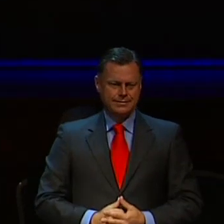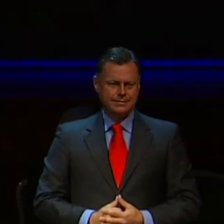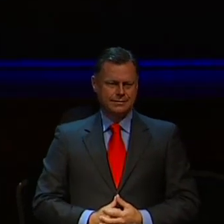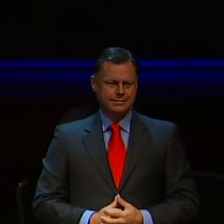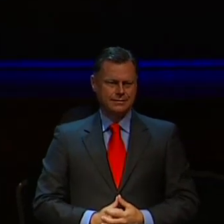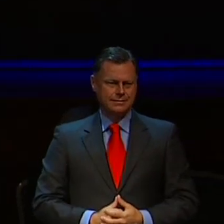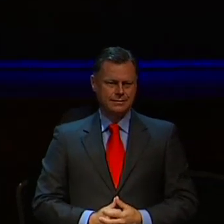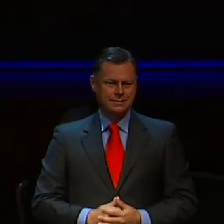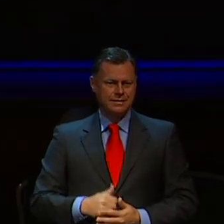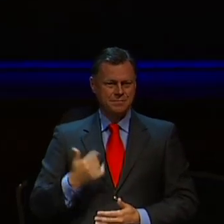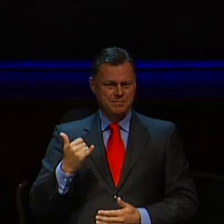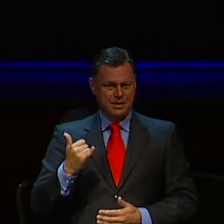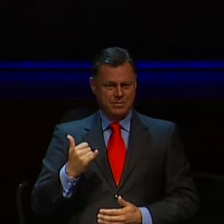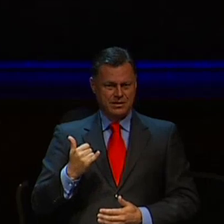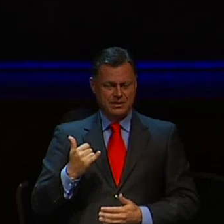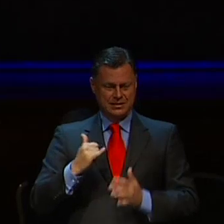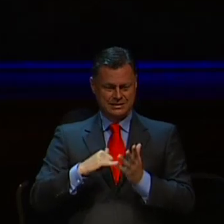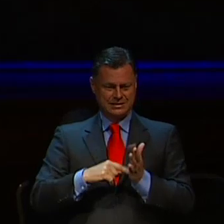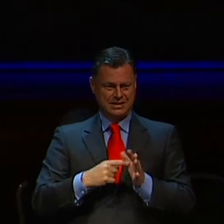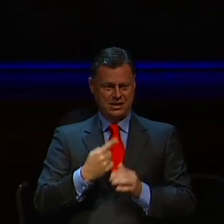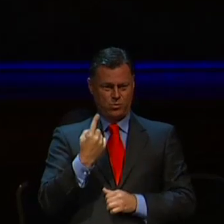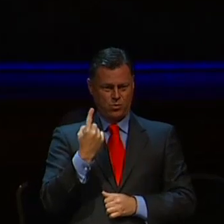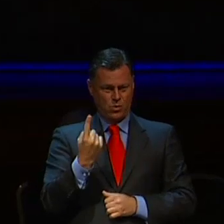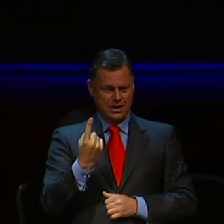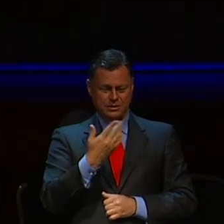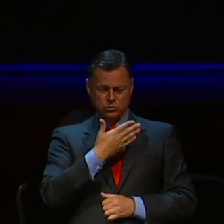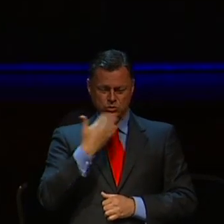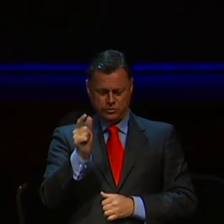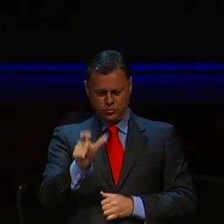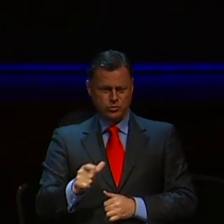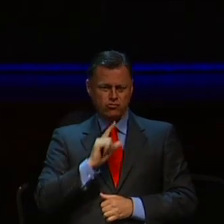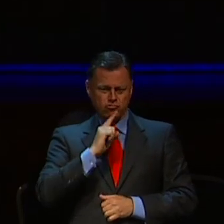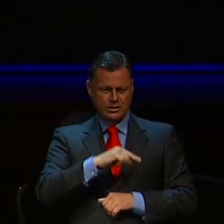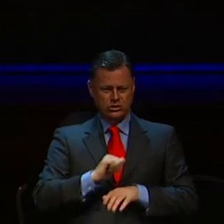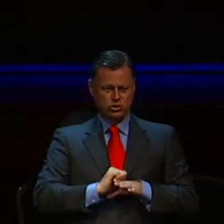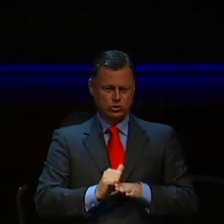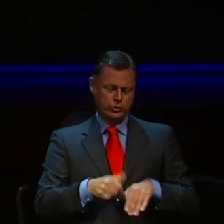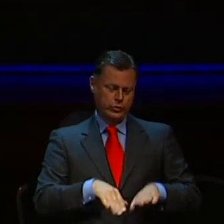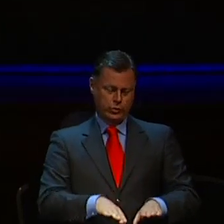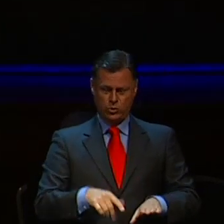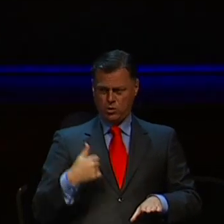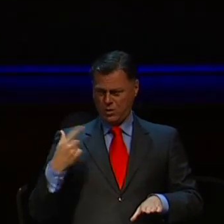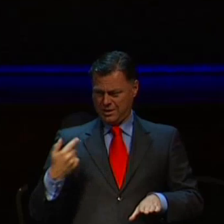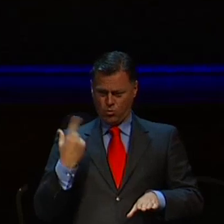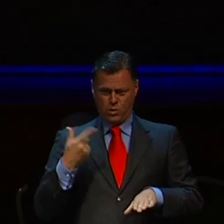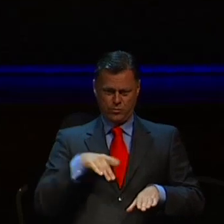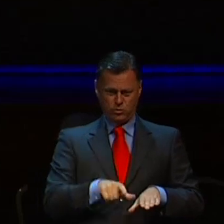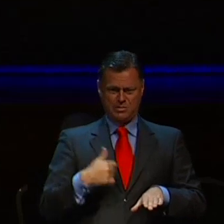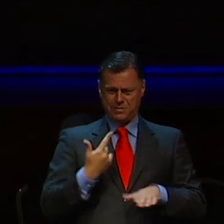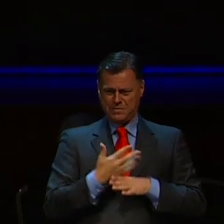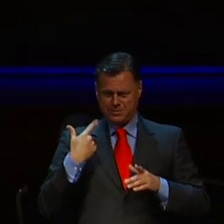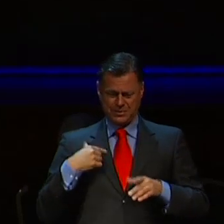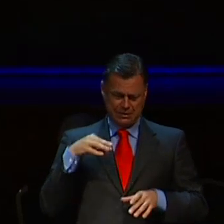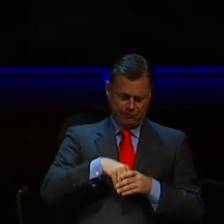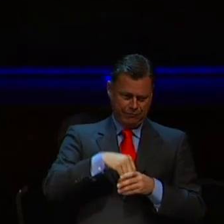It may take many of us to fill her red spotted shoes, but we can all use our own individual style, passion and ambition